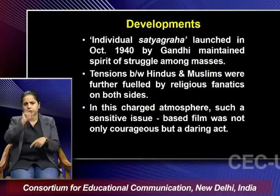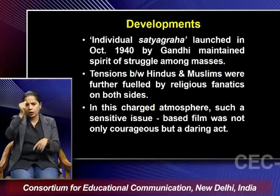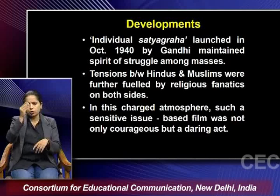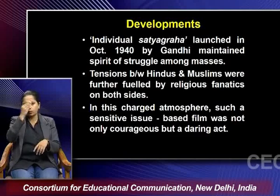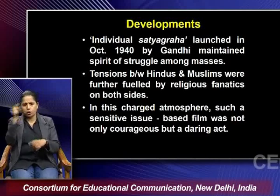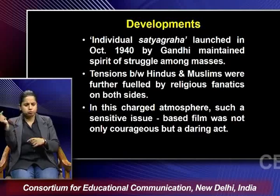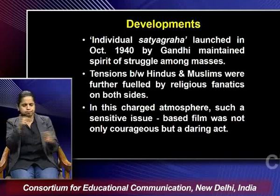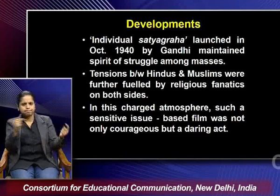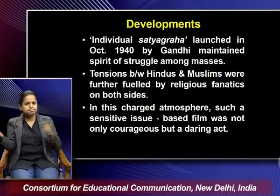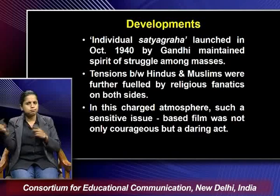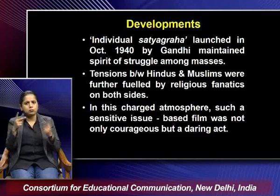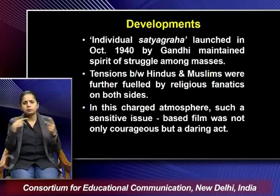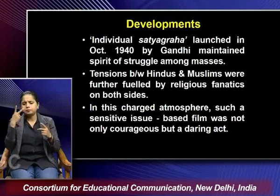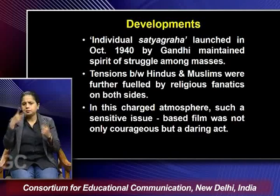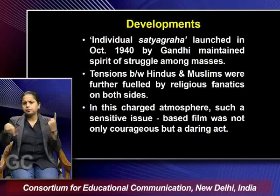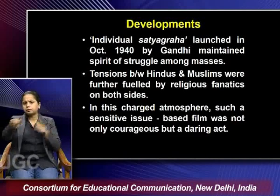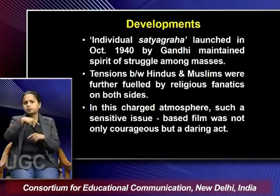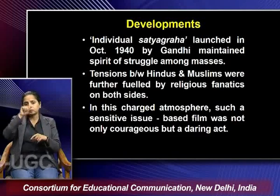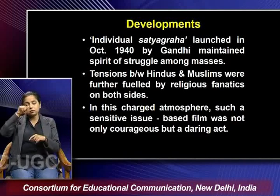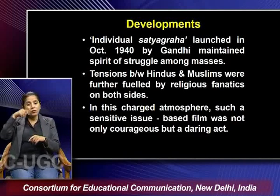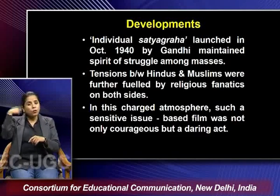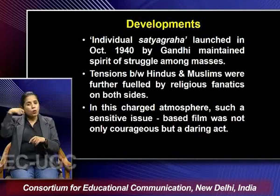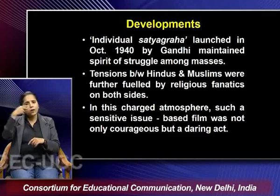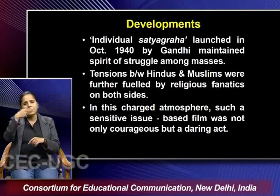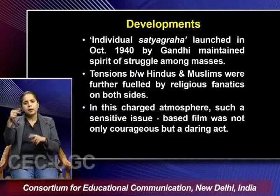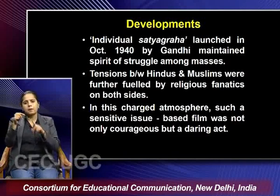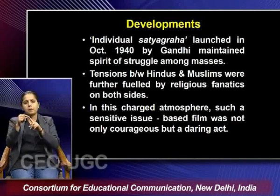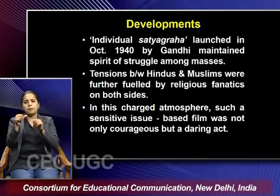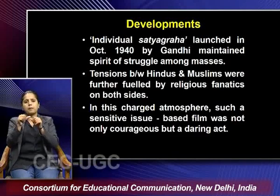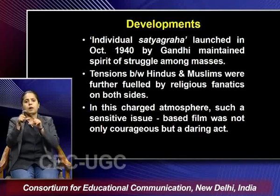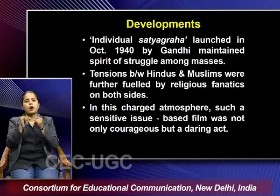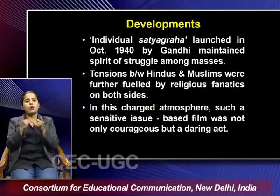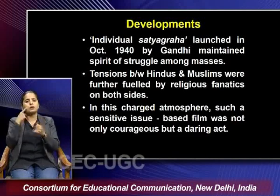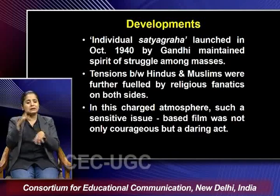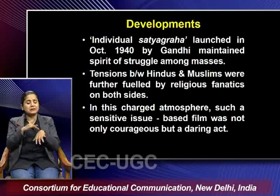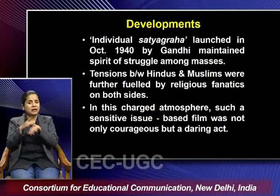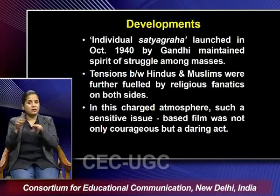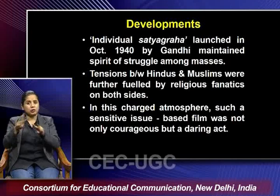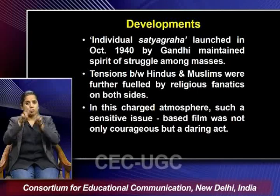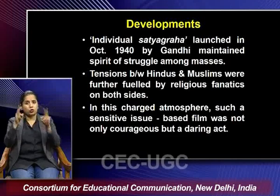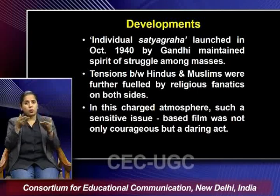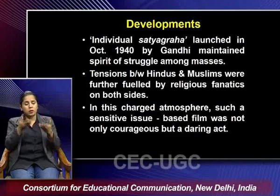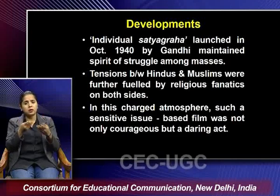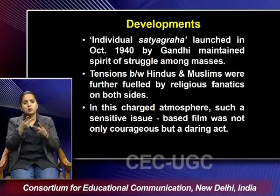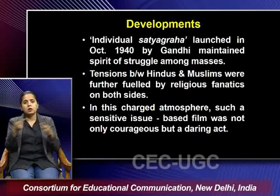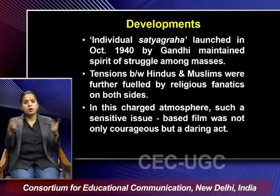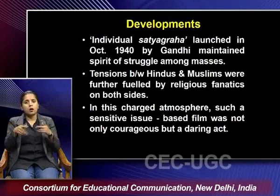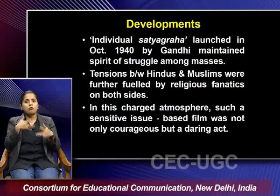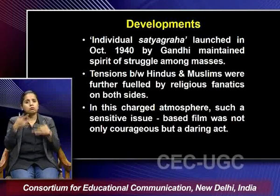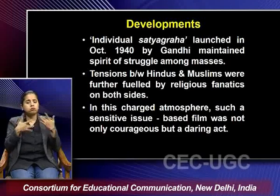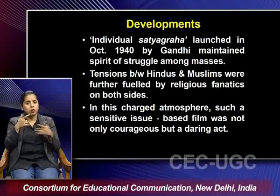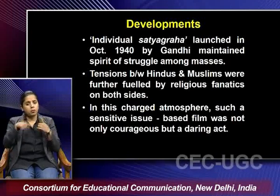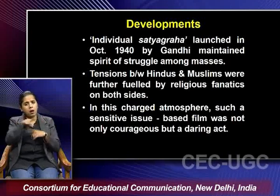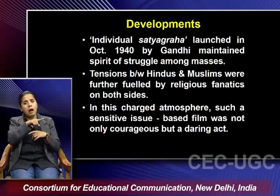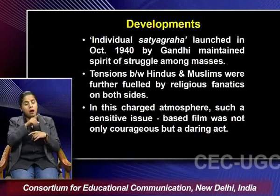we find that a film called podosi on such a sensitive issue was some sort of a courageous act by